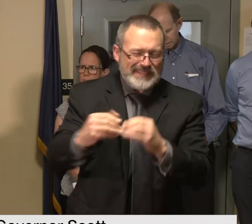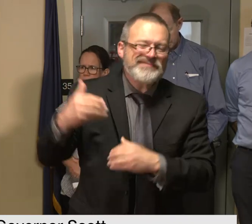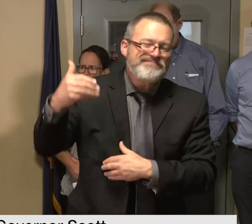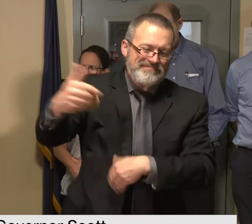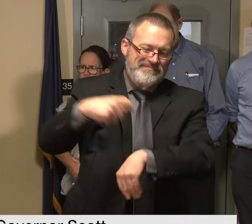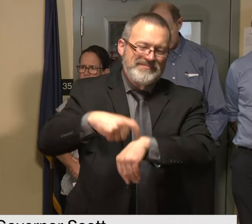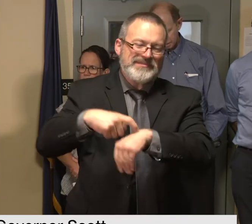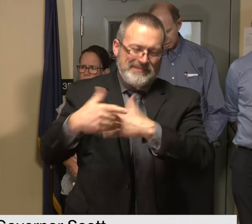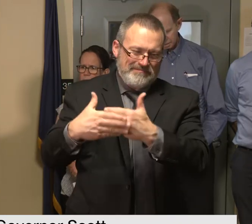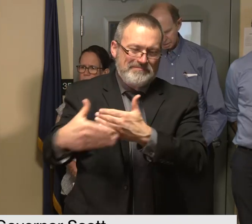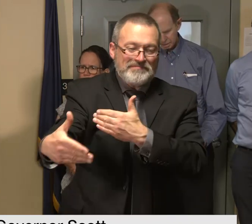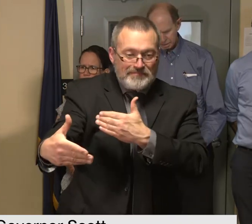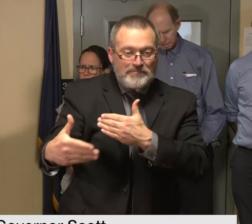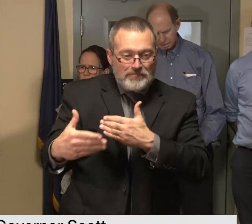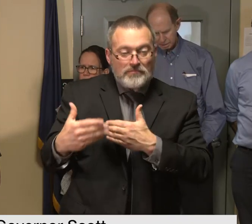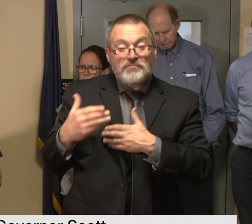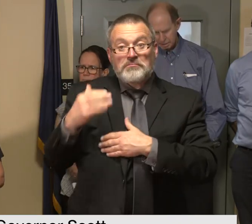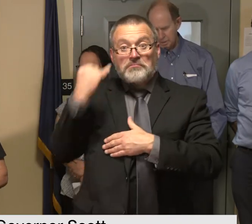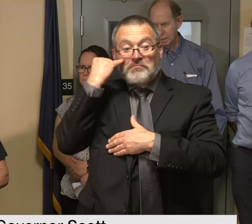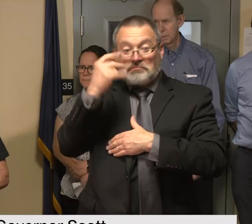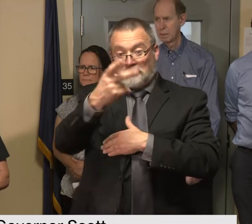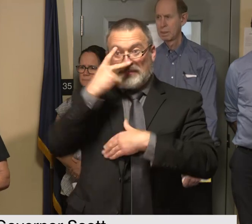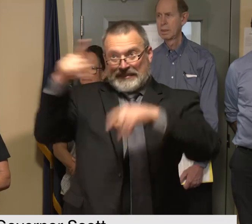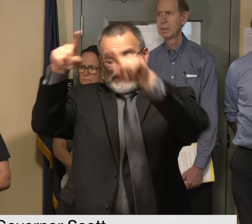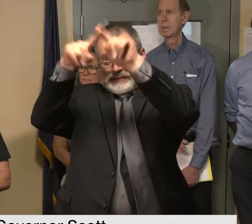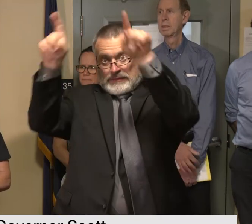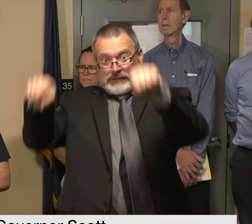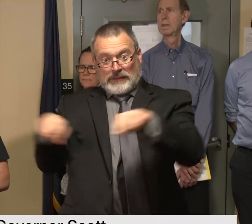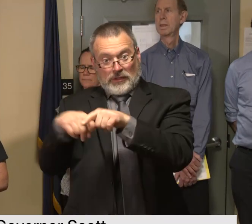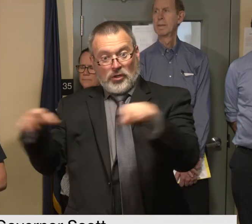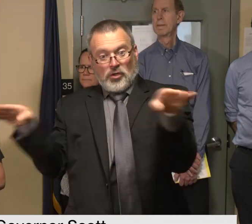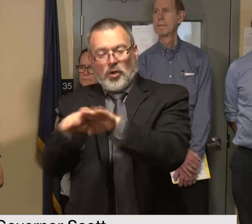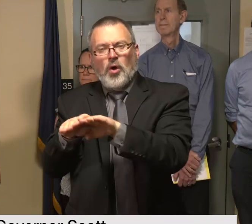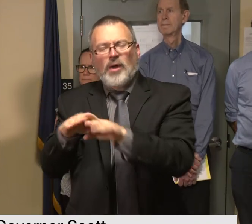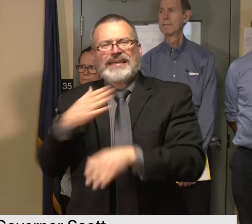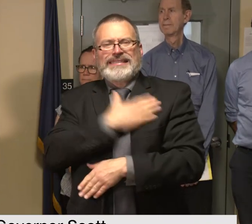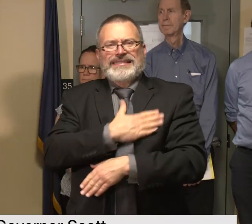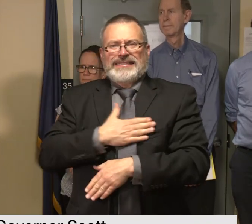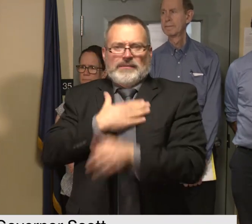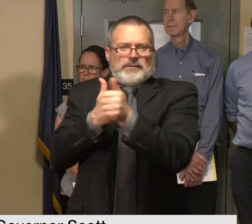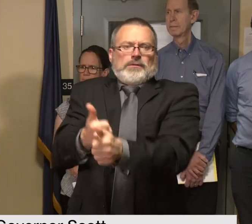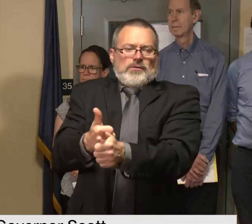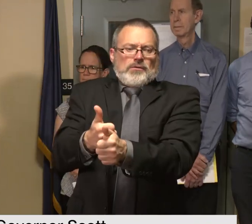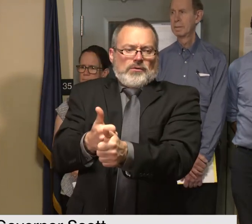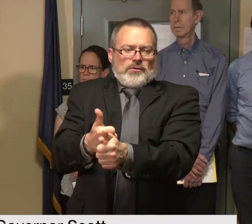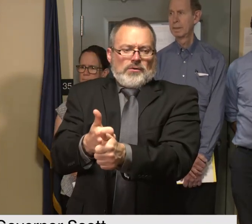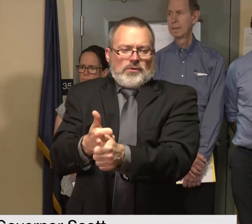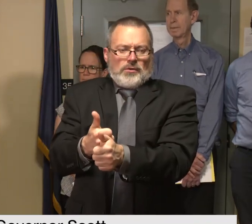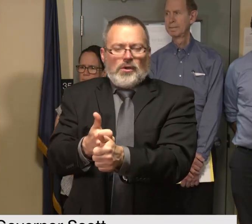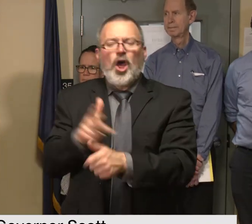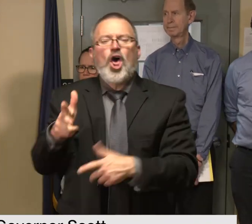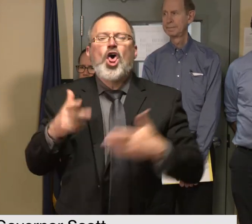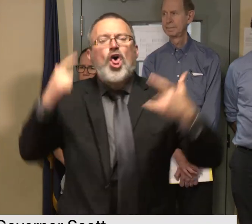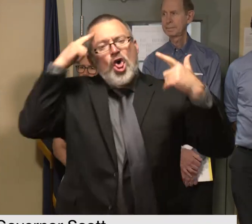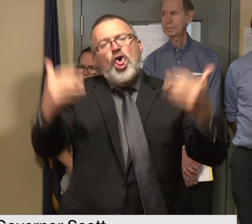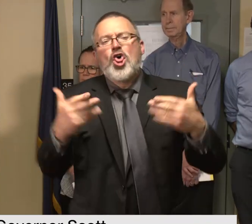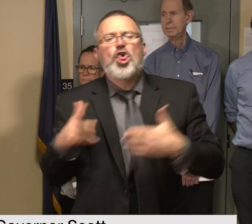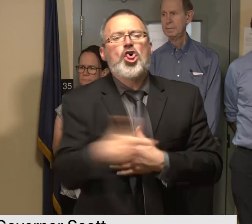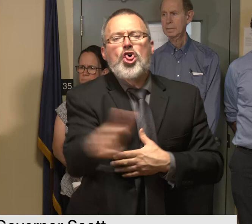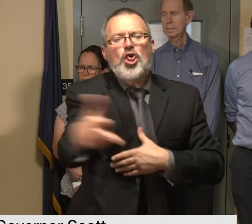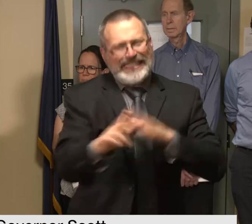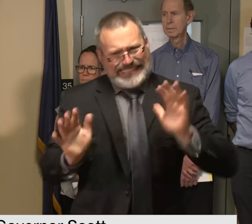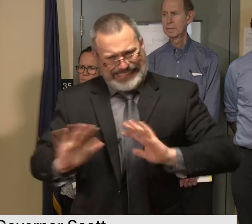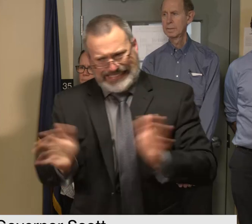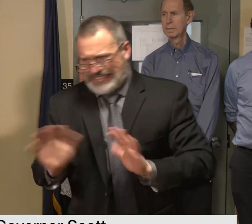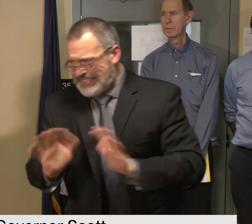or other cautionary signage please respect them do it for yourself so you can stay safe but also do